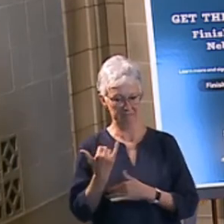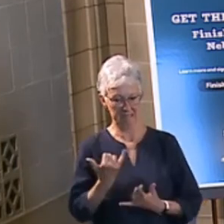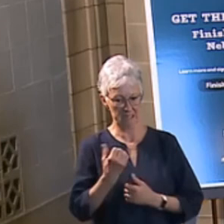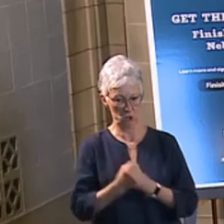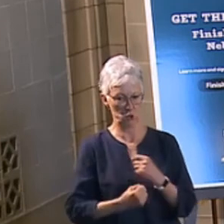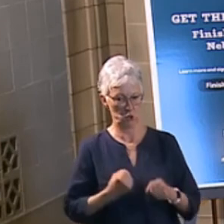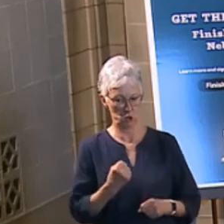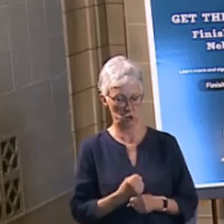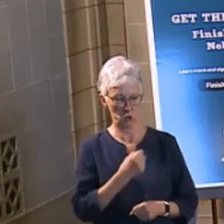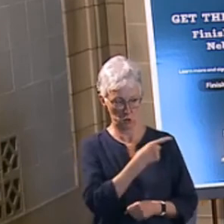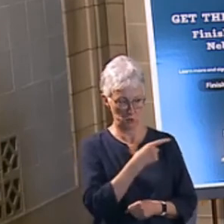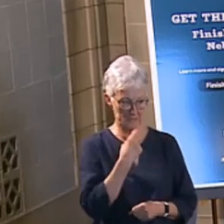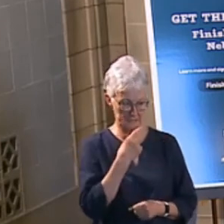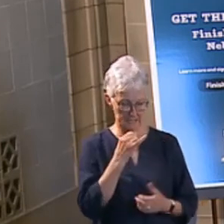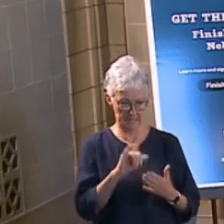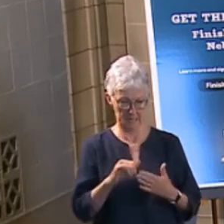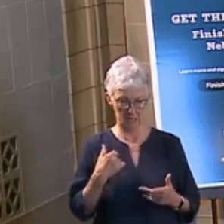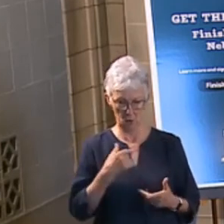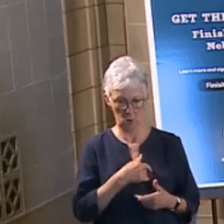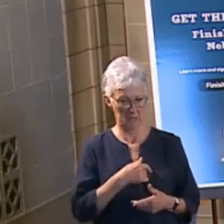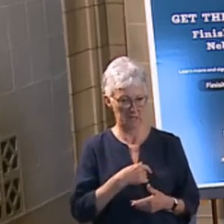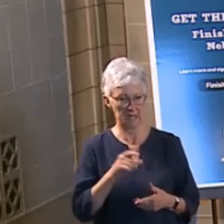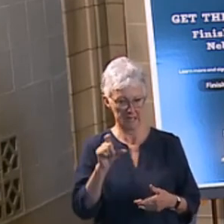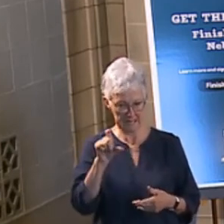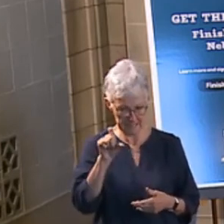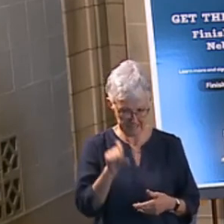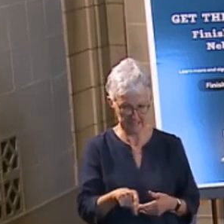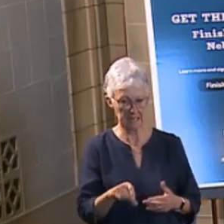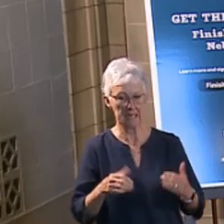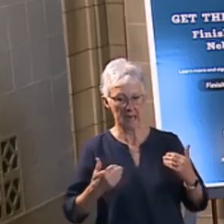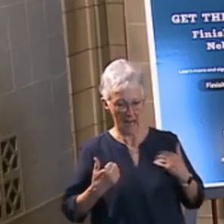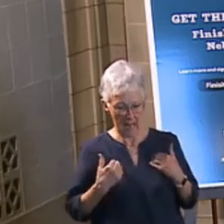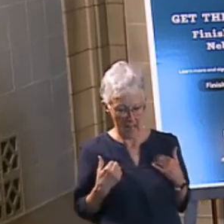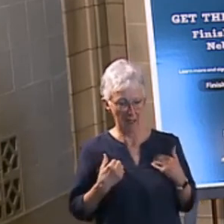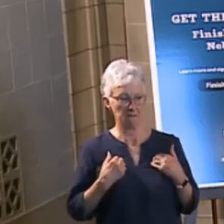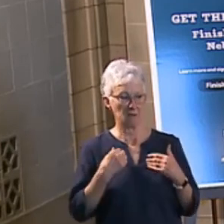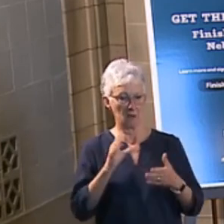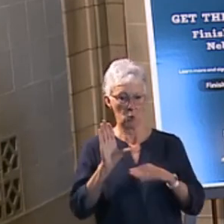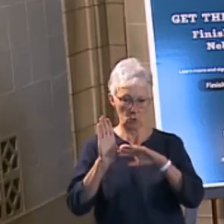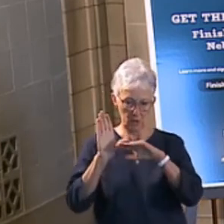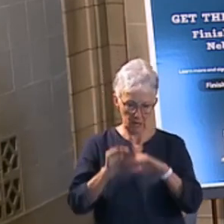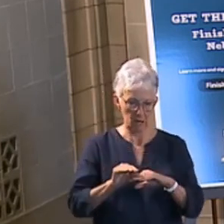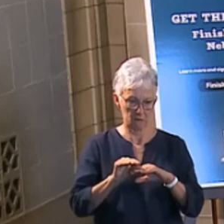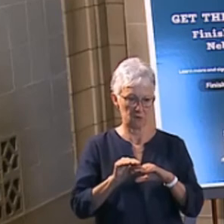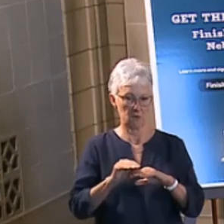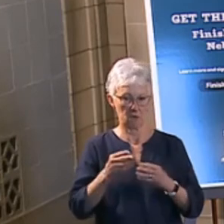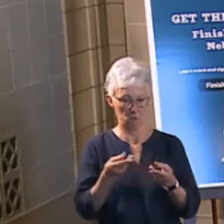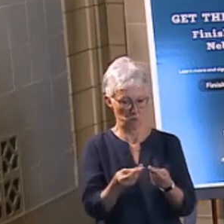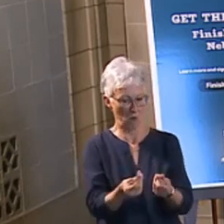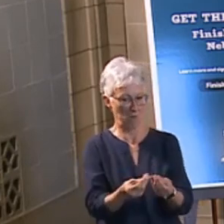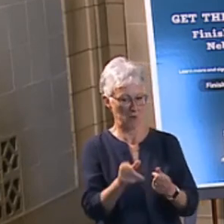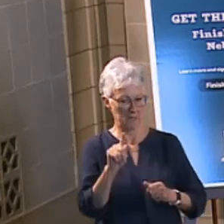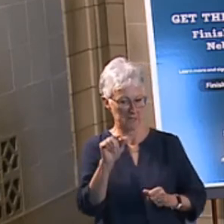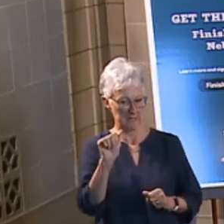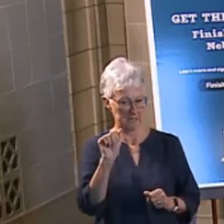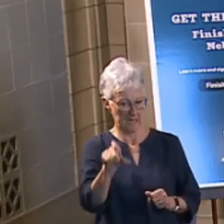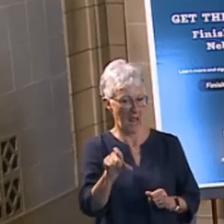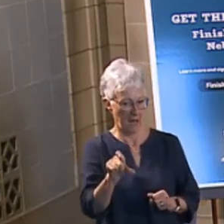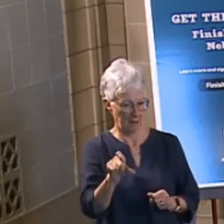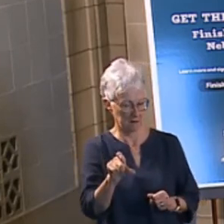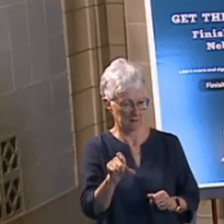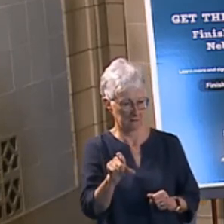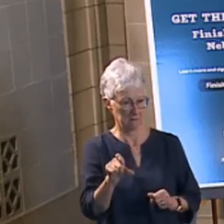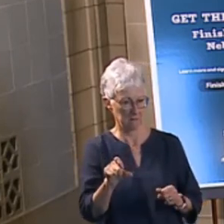do something, there was a good possibility of an initiative campaign, and it would be better to have the state do something